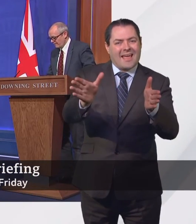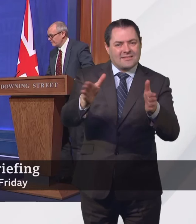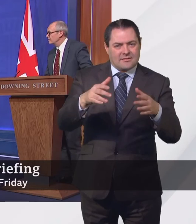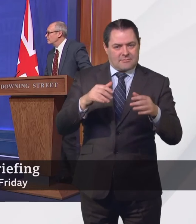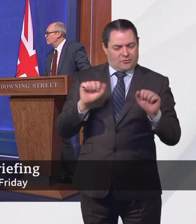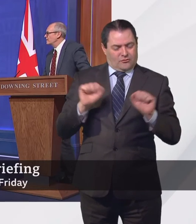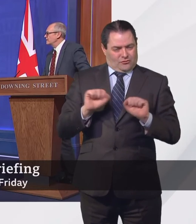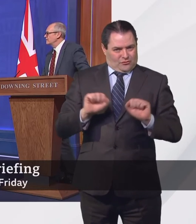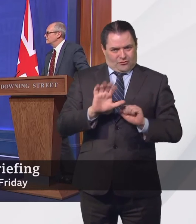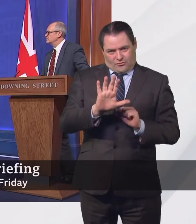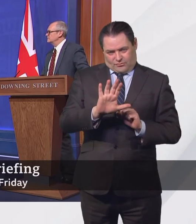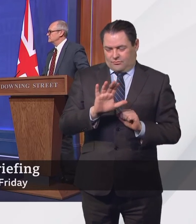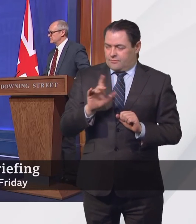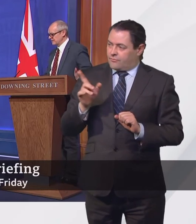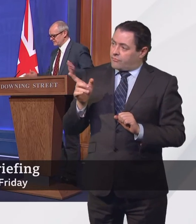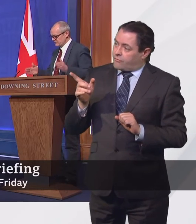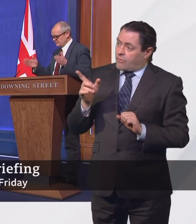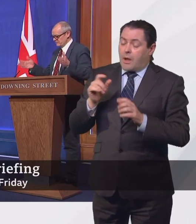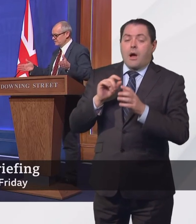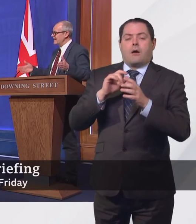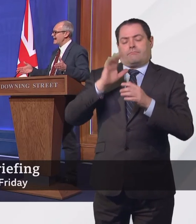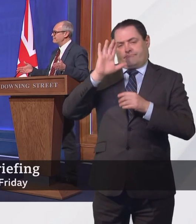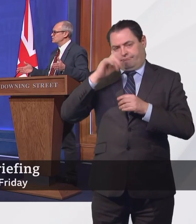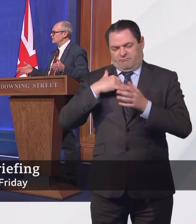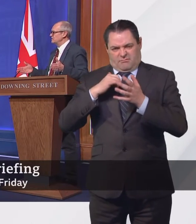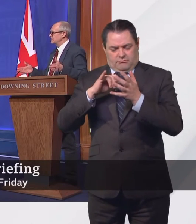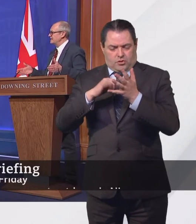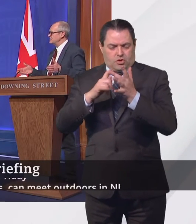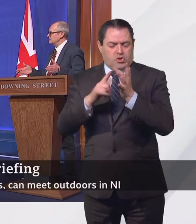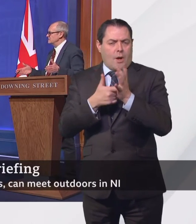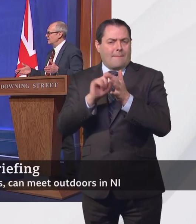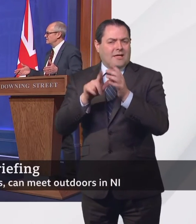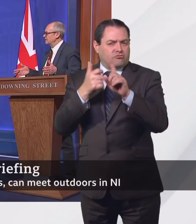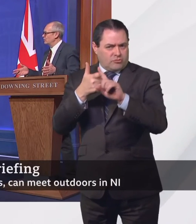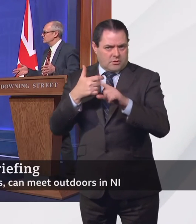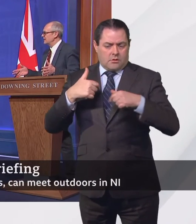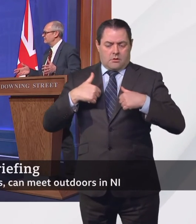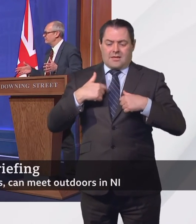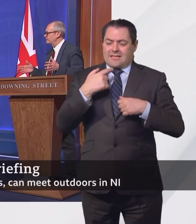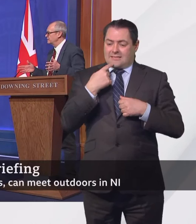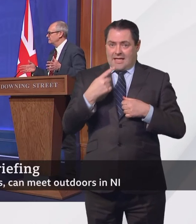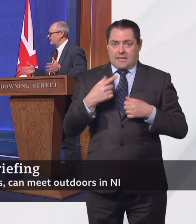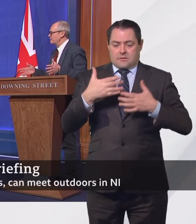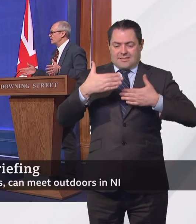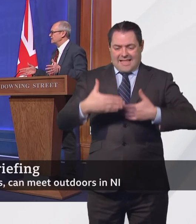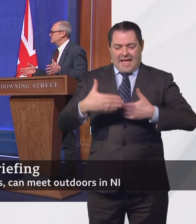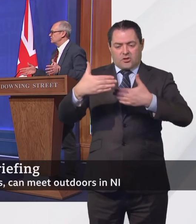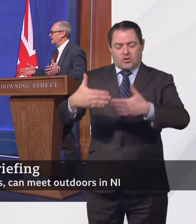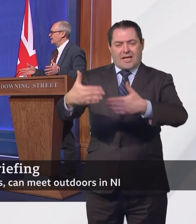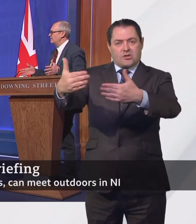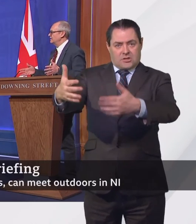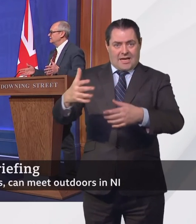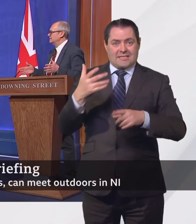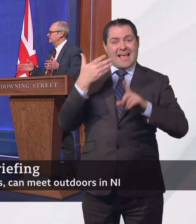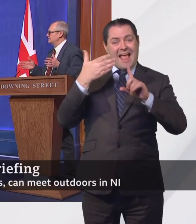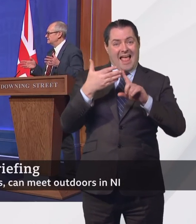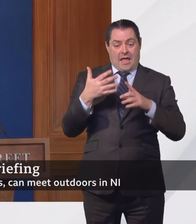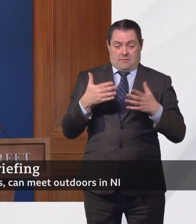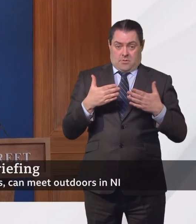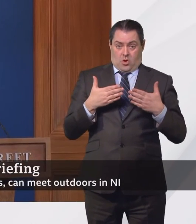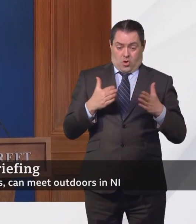Well, I think when we discussed the gap between stages, the idea was to have five weeks to allow